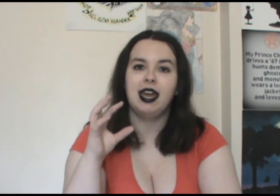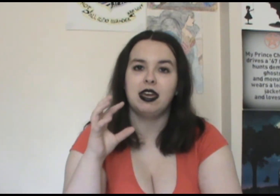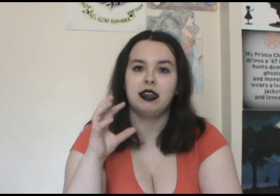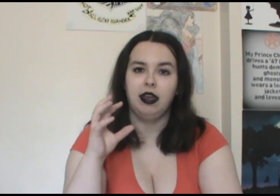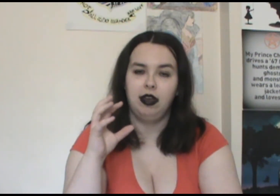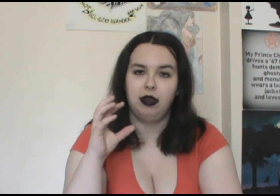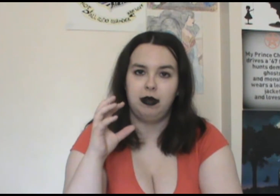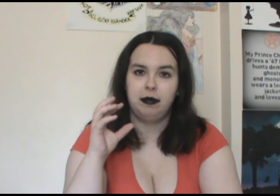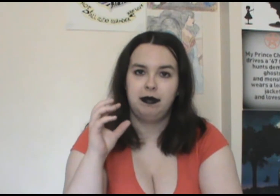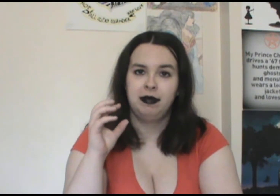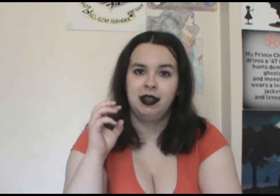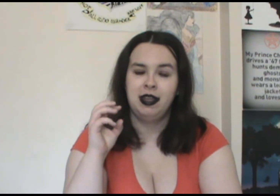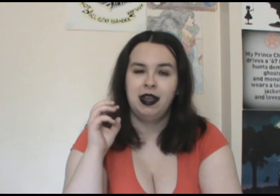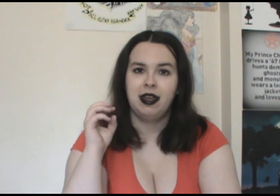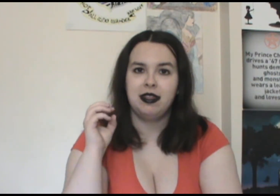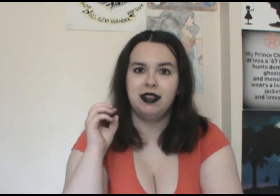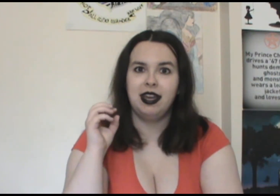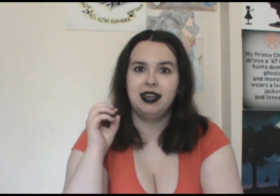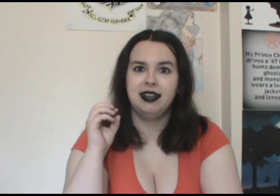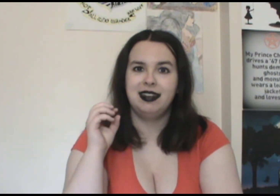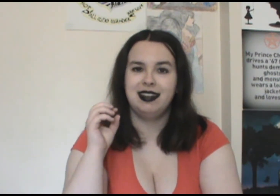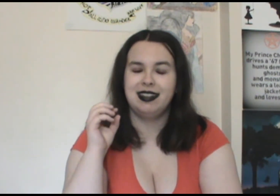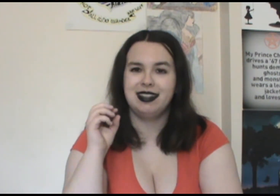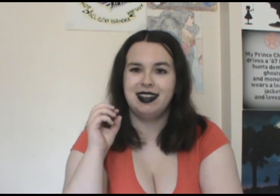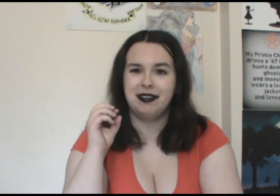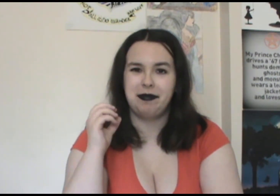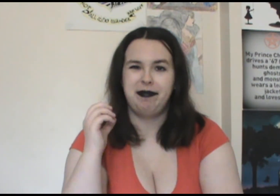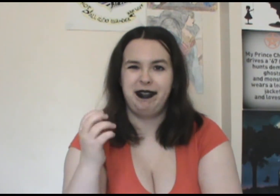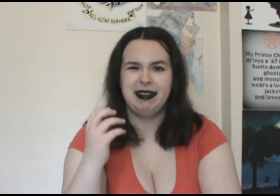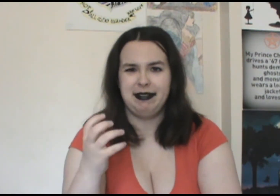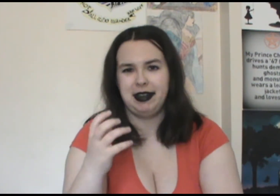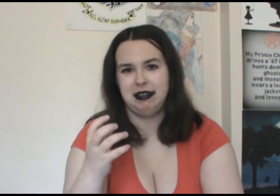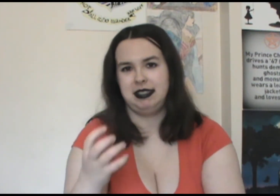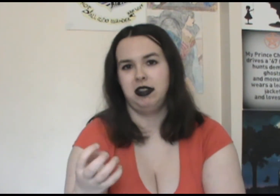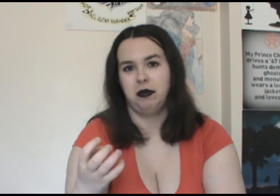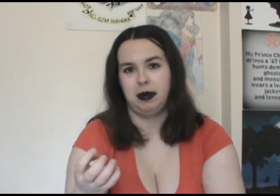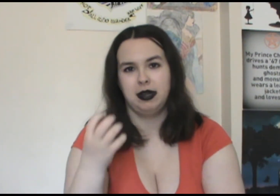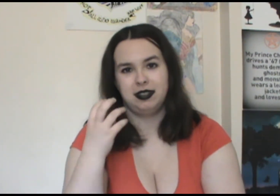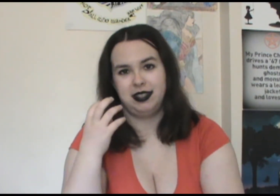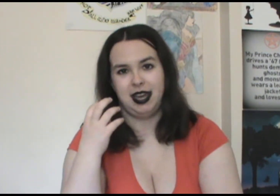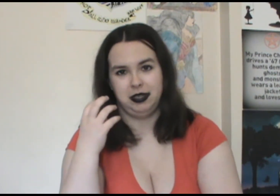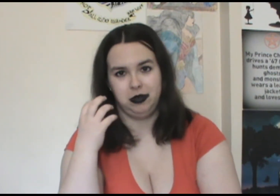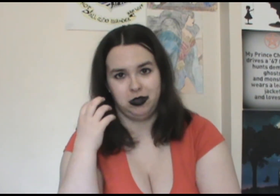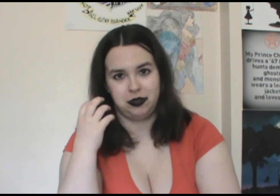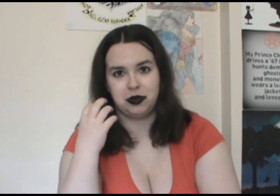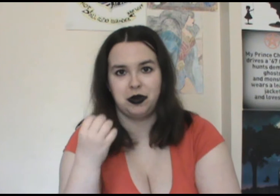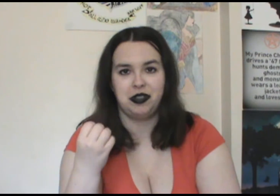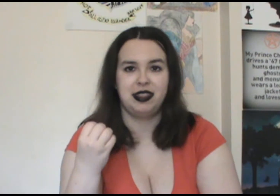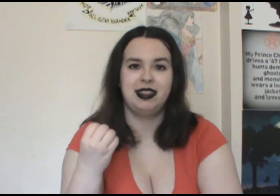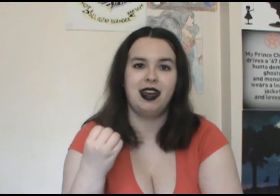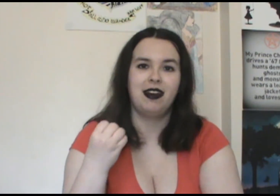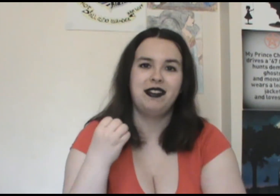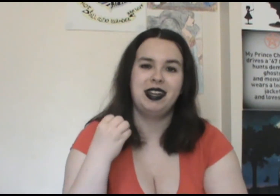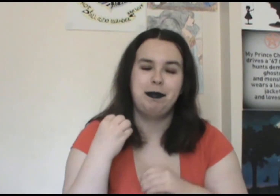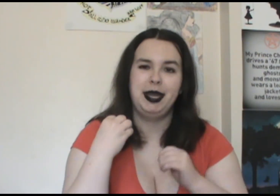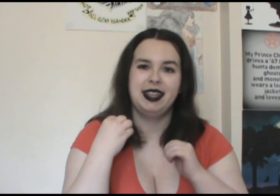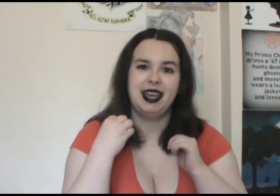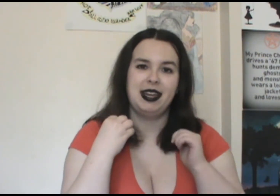And um then the very very slow burn to the actual truth of it being that